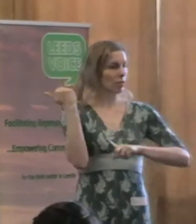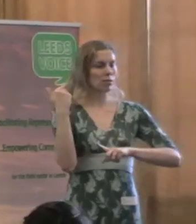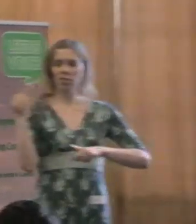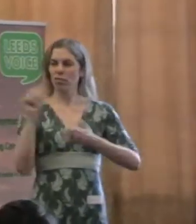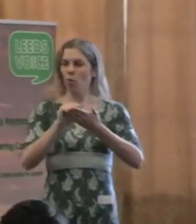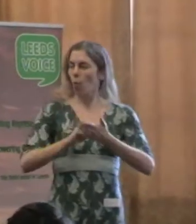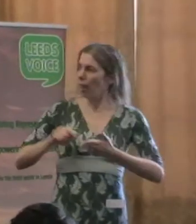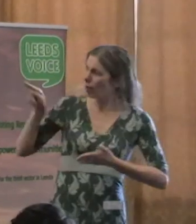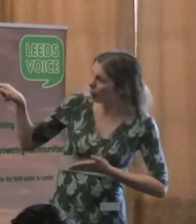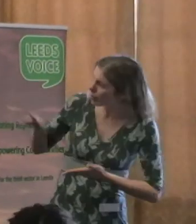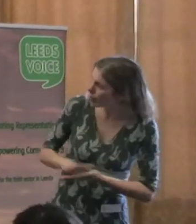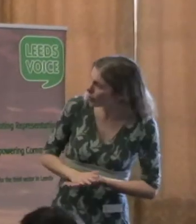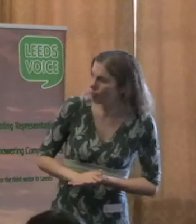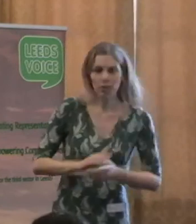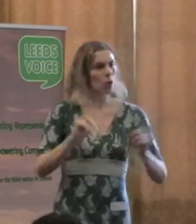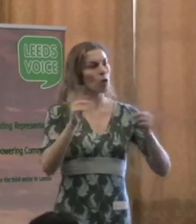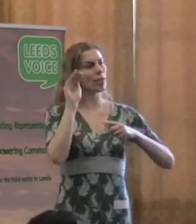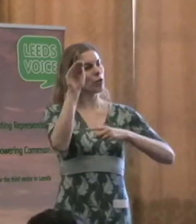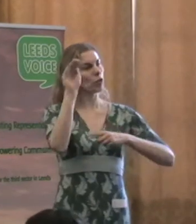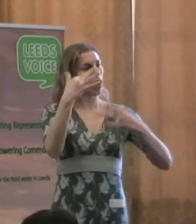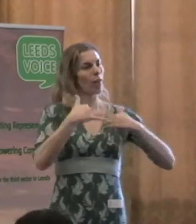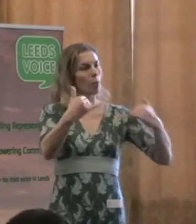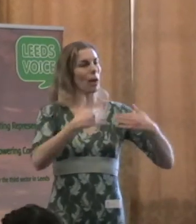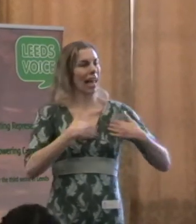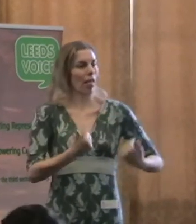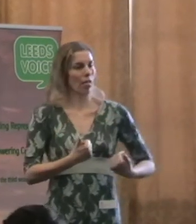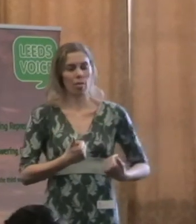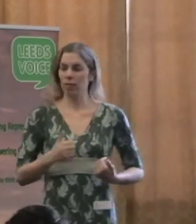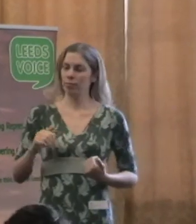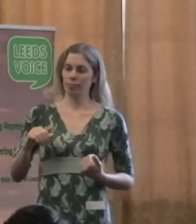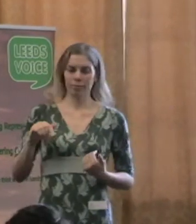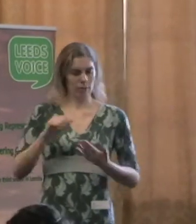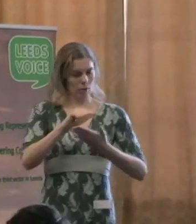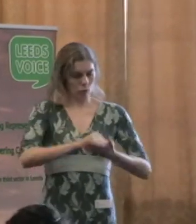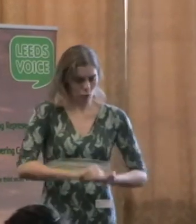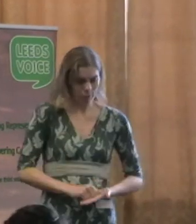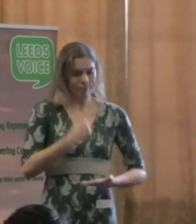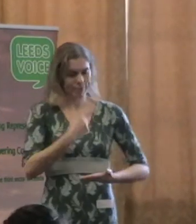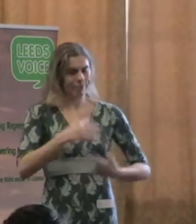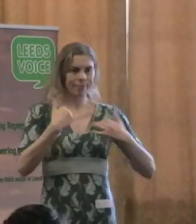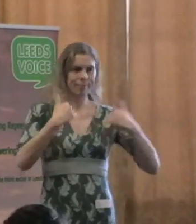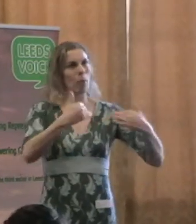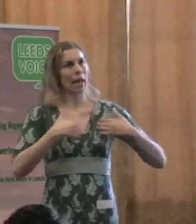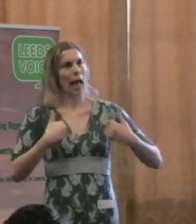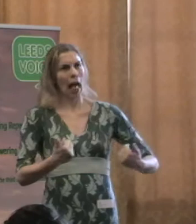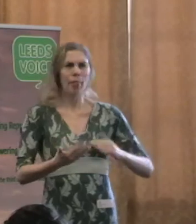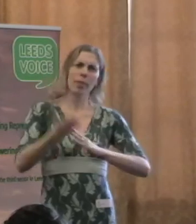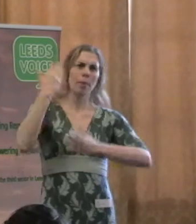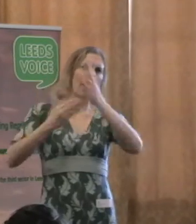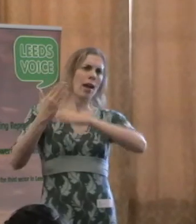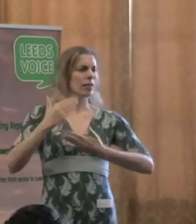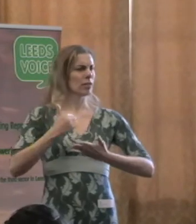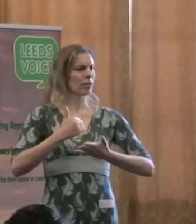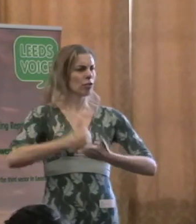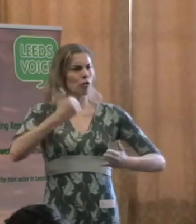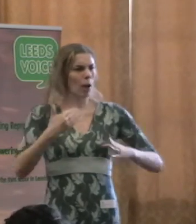Thank you, complaining at the beginning that public health and all the great work that had been going on